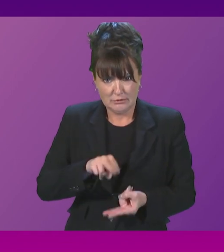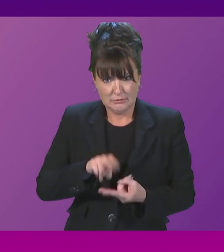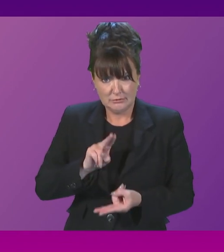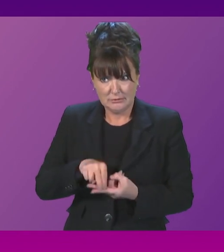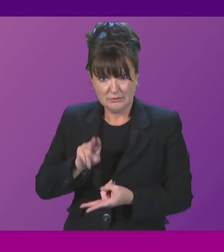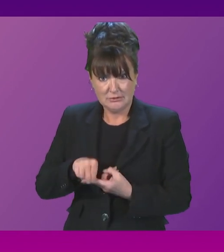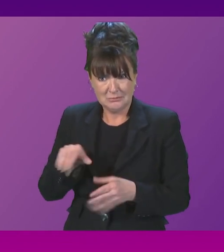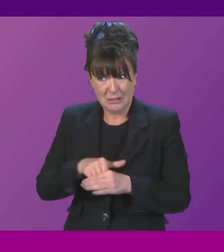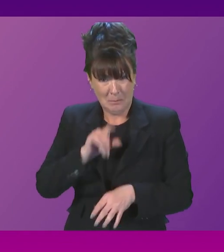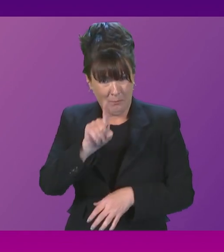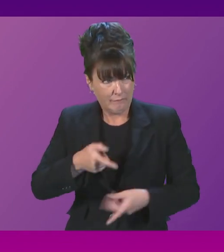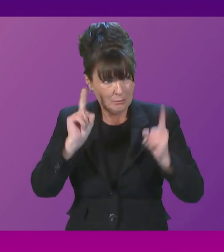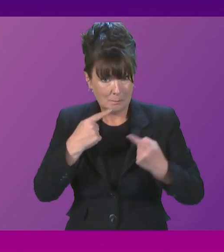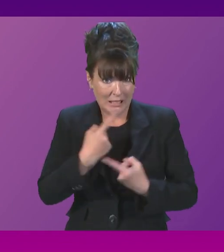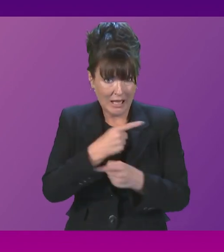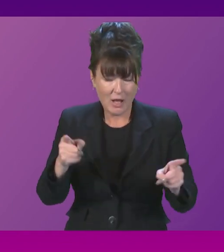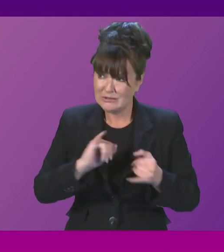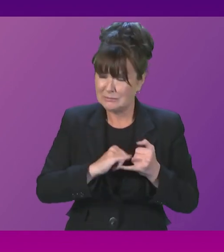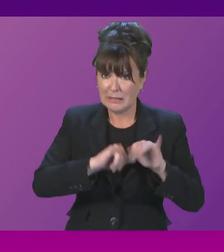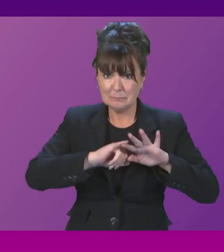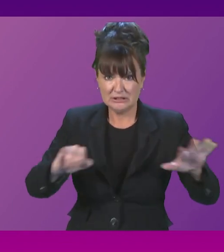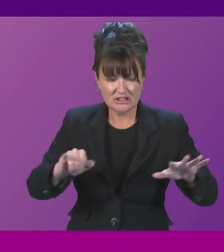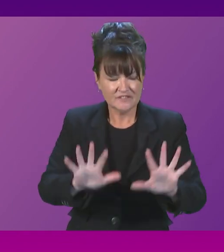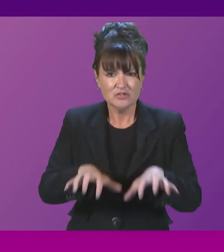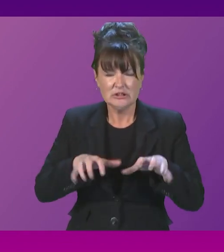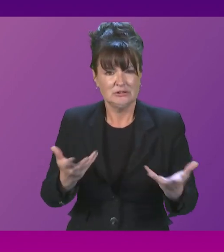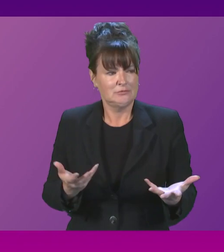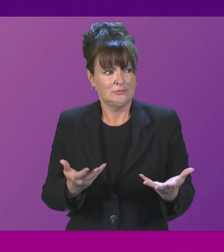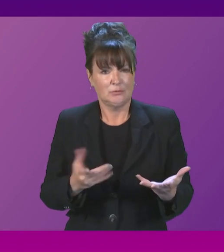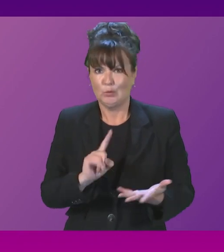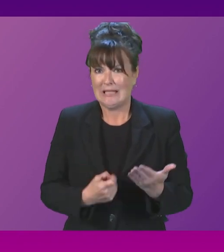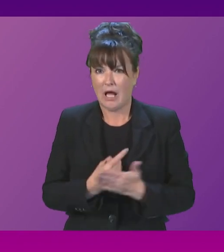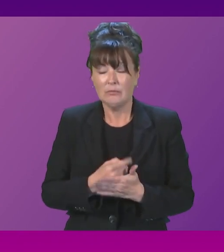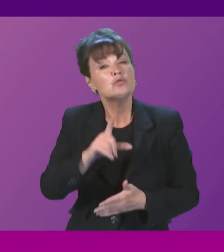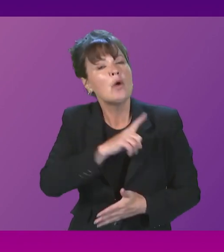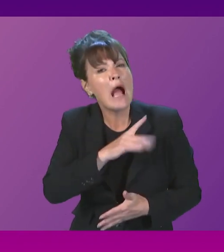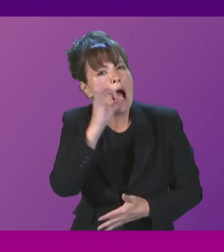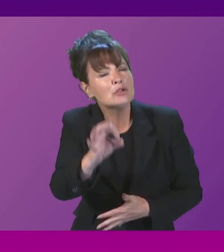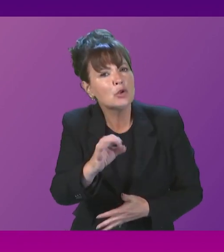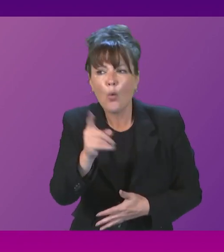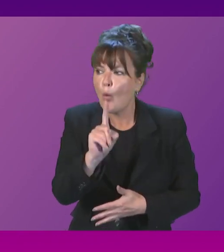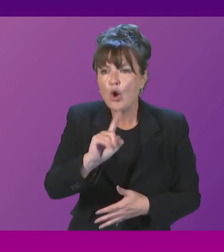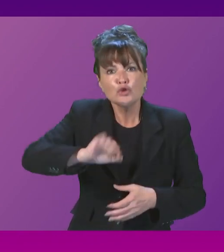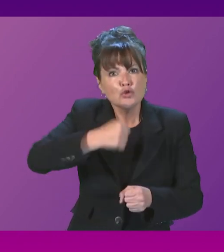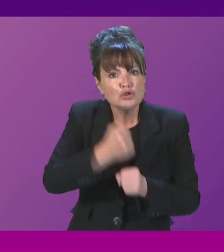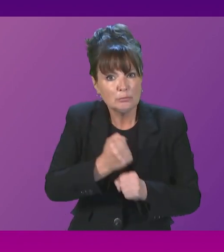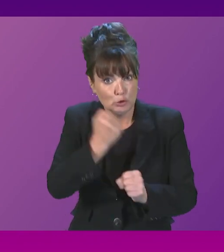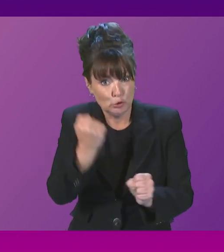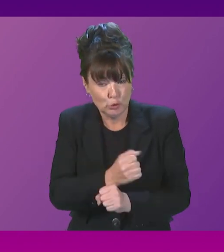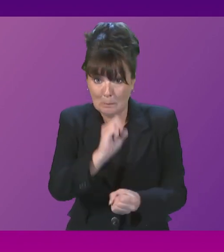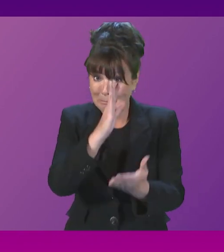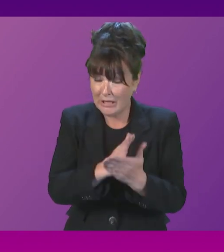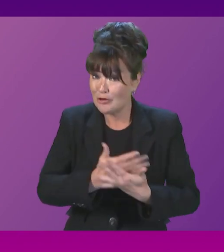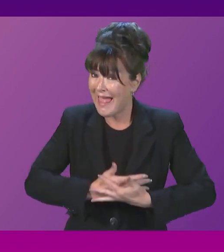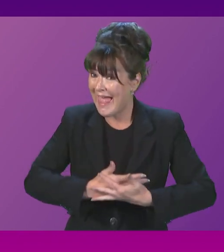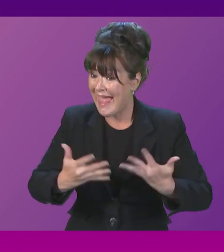freeze on September 6th. What steps is the Scottish Government taking to ensure that every single tenant and landlord knows about the rent